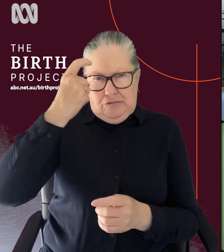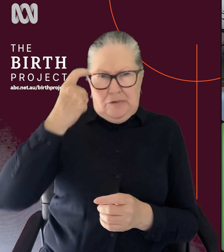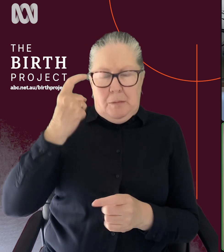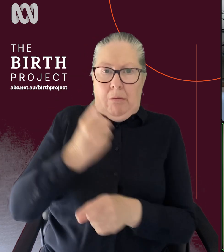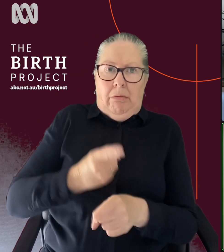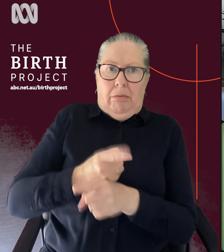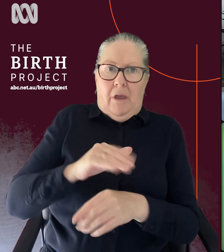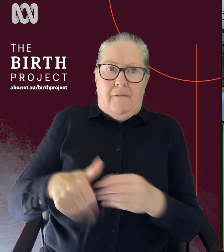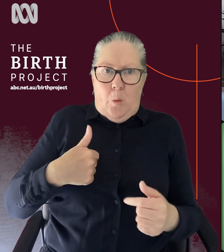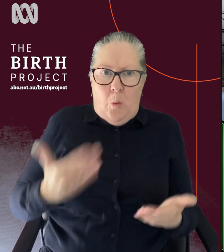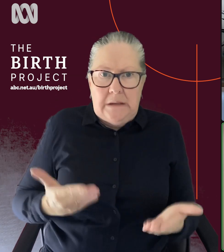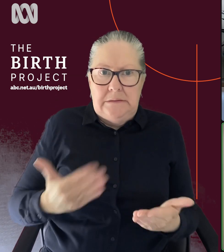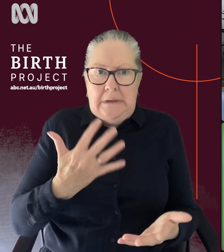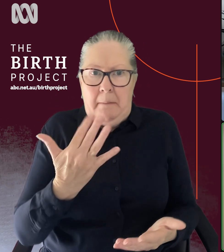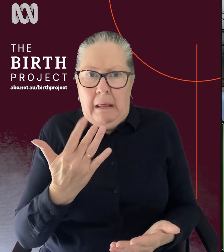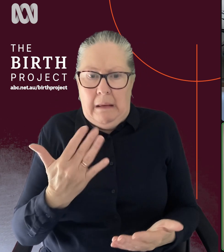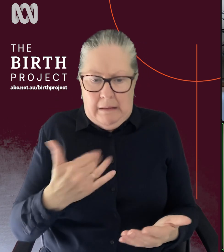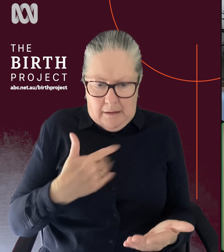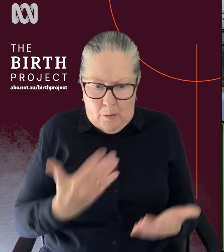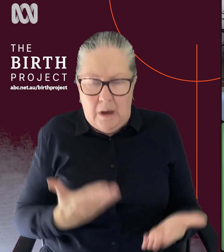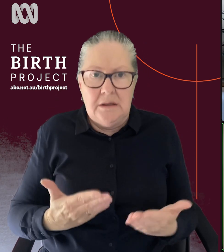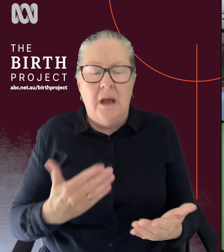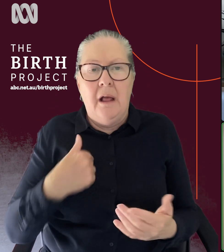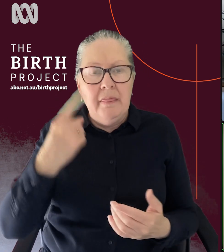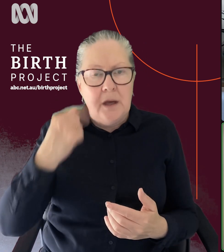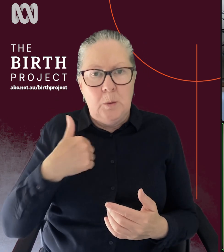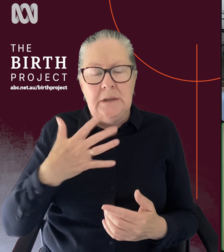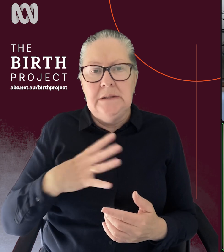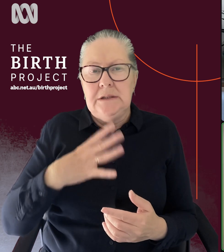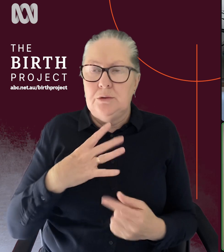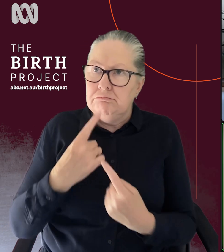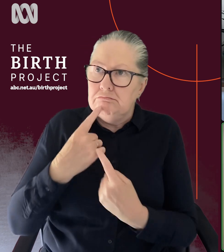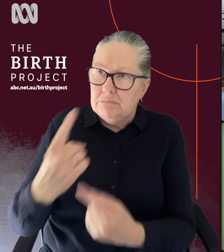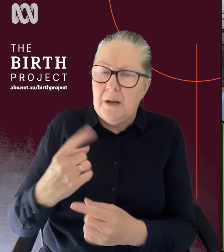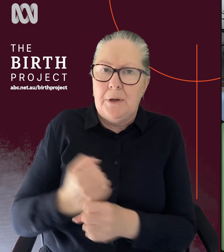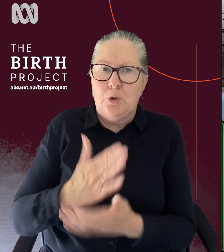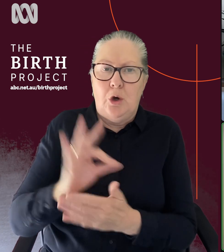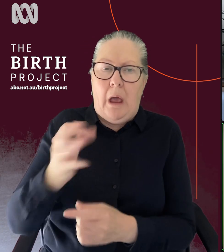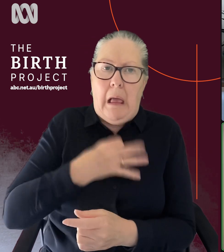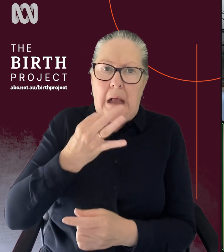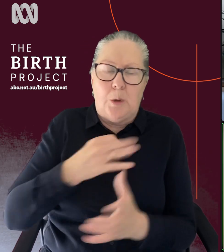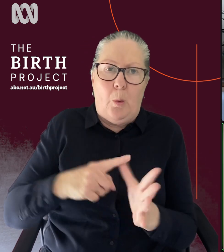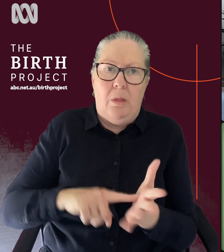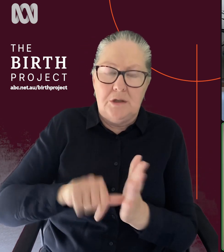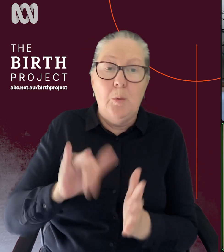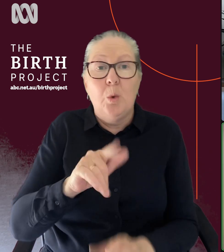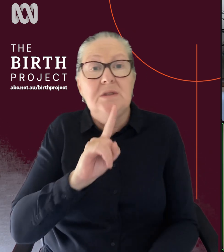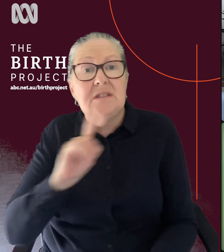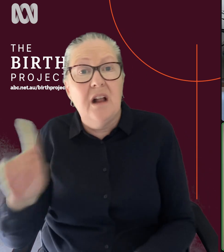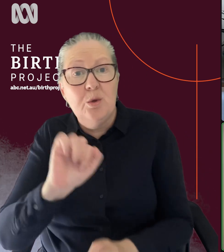I know we keep talking about it, but the continuity of care and not having those same conversations every time, or perhaps being able to flag it with your GP or